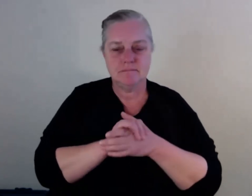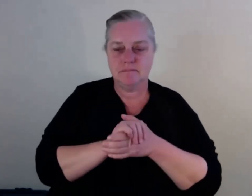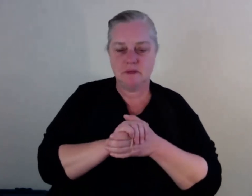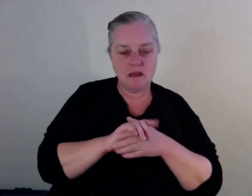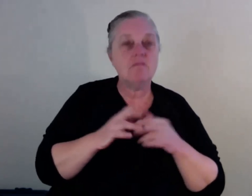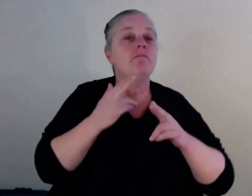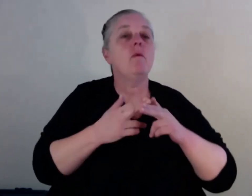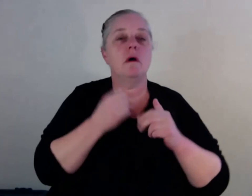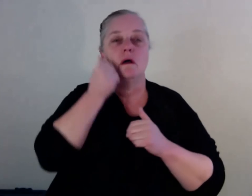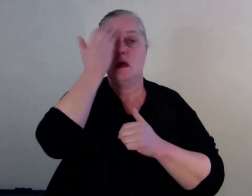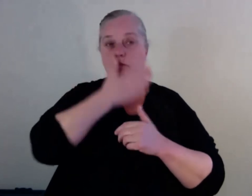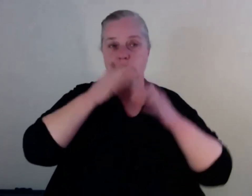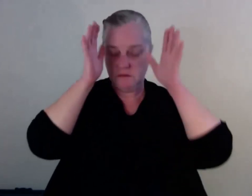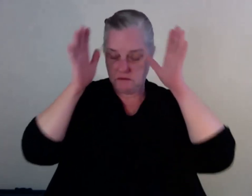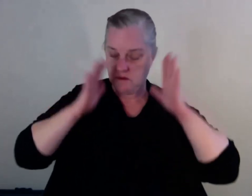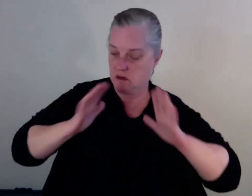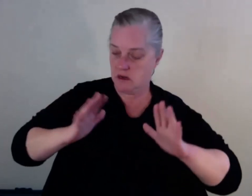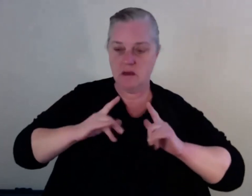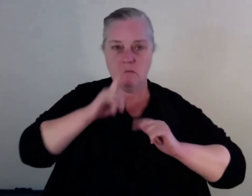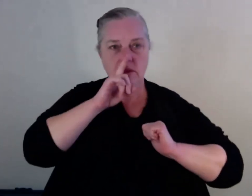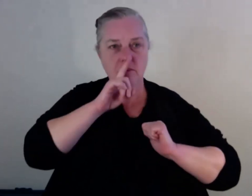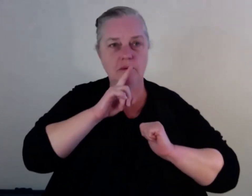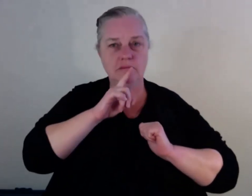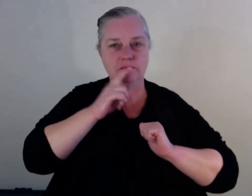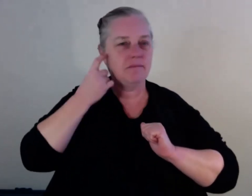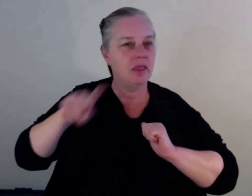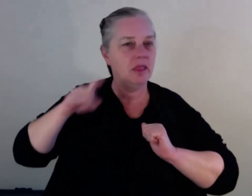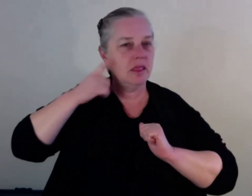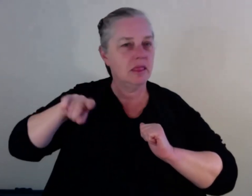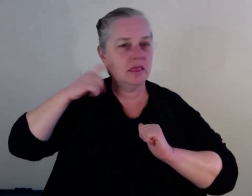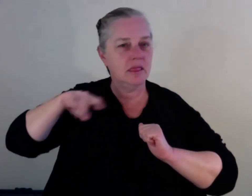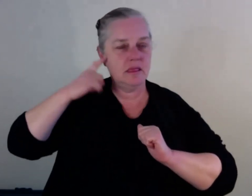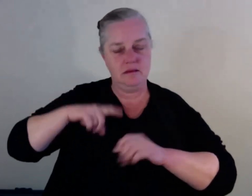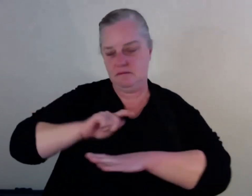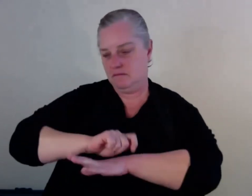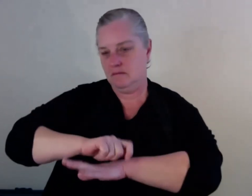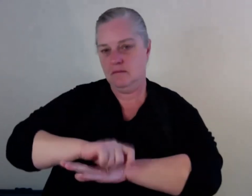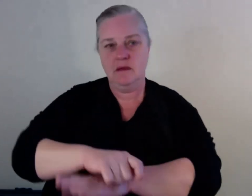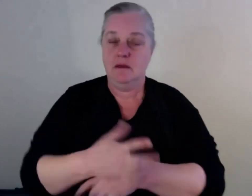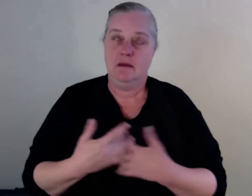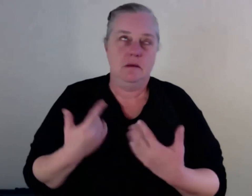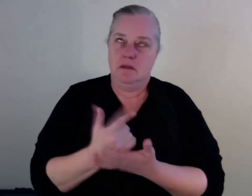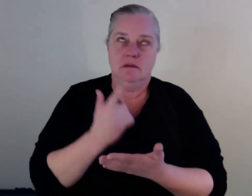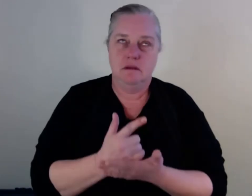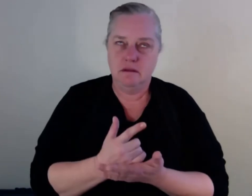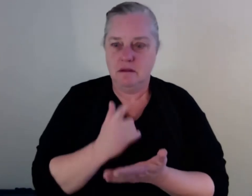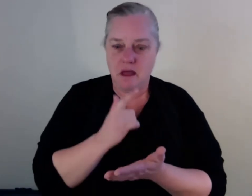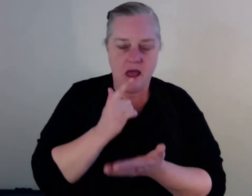there's just so much to, you know, for me to, to be able to say in four minutes. But, um,